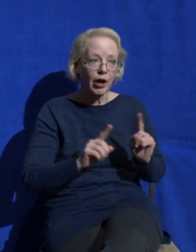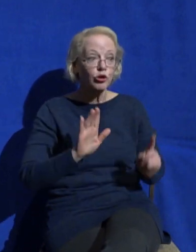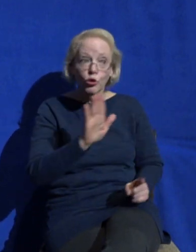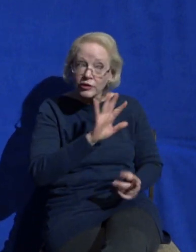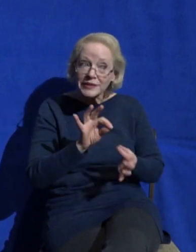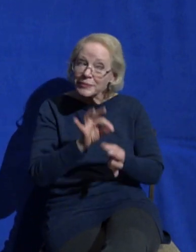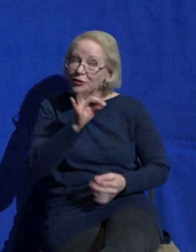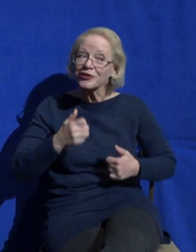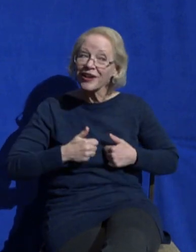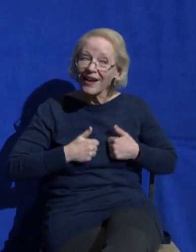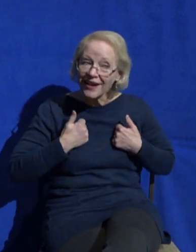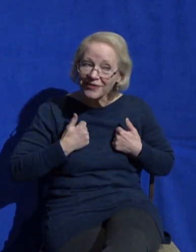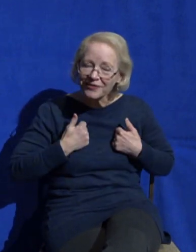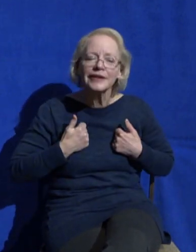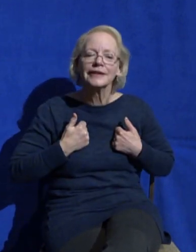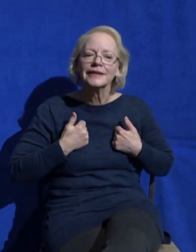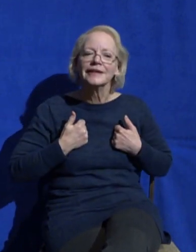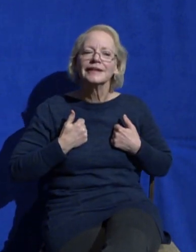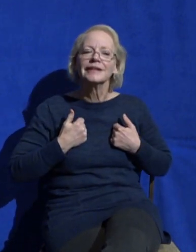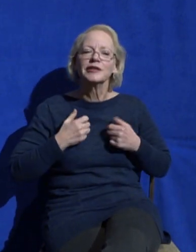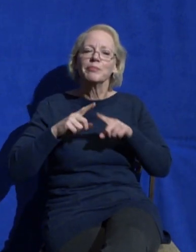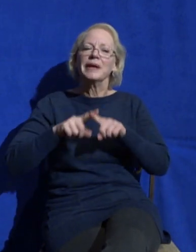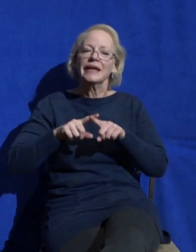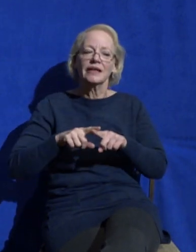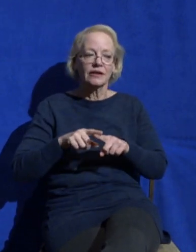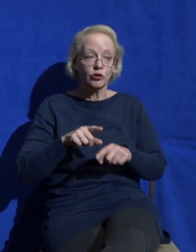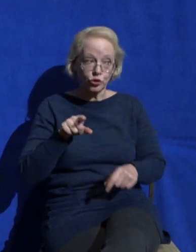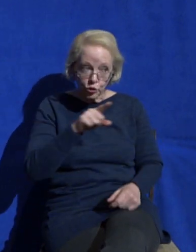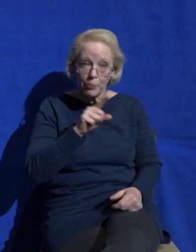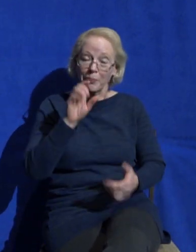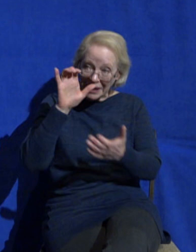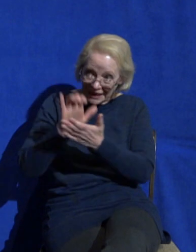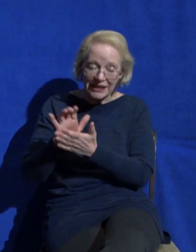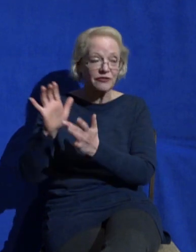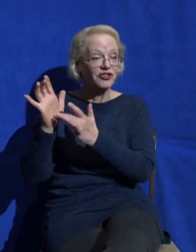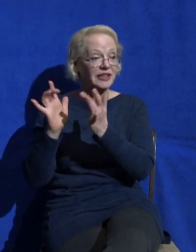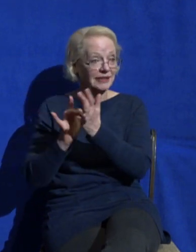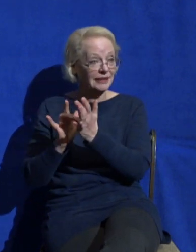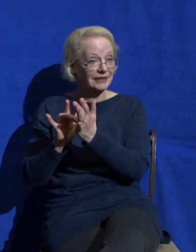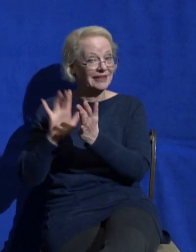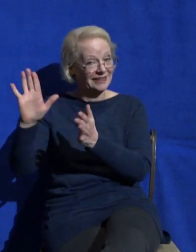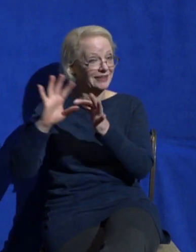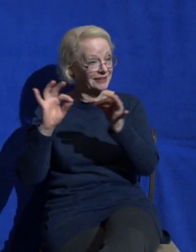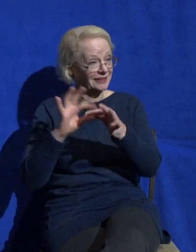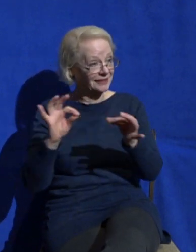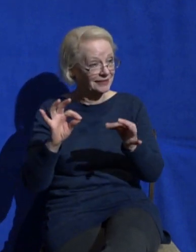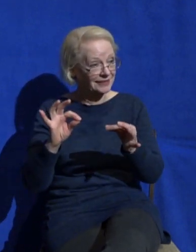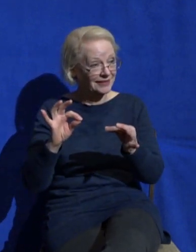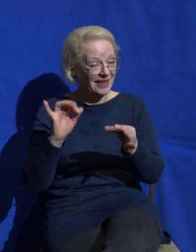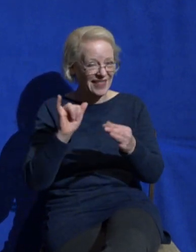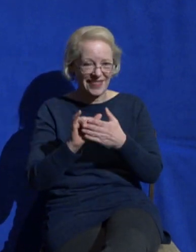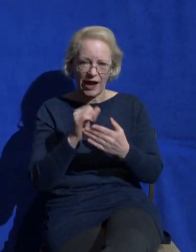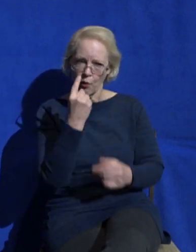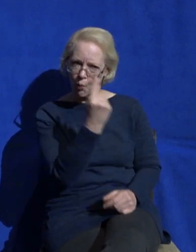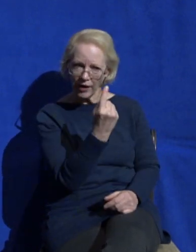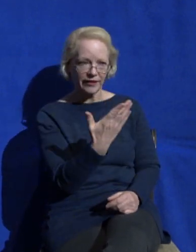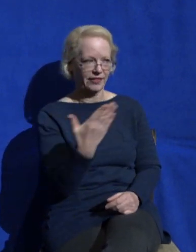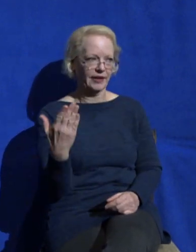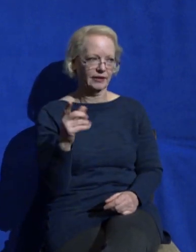by whether or not you believe what Jesus just said in Luke chapter 10 verse 42 that one thing is necessary and here's how I